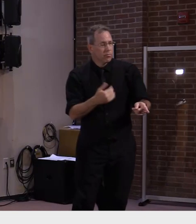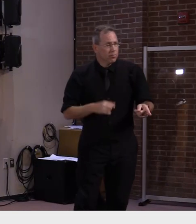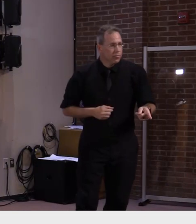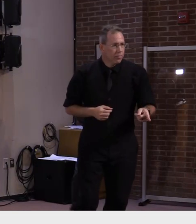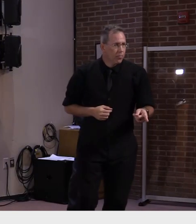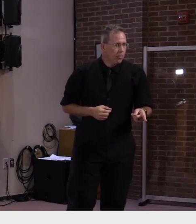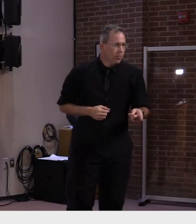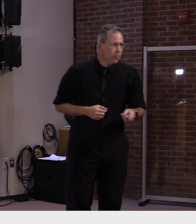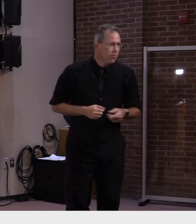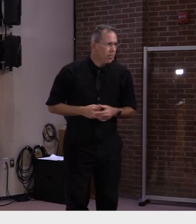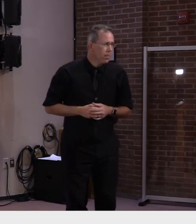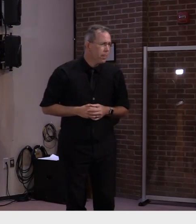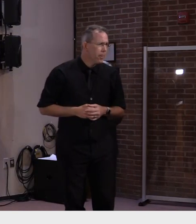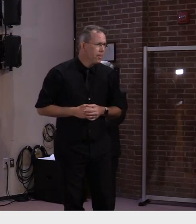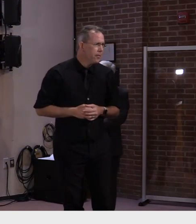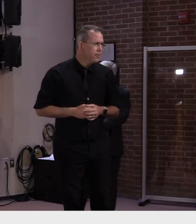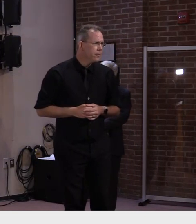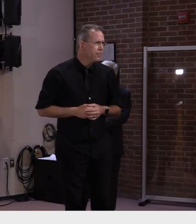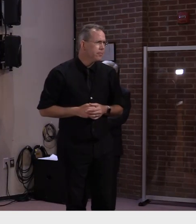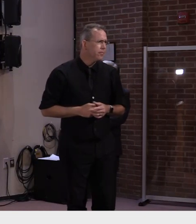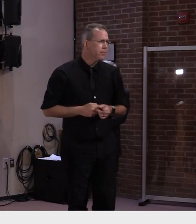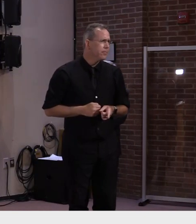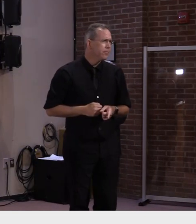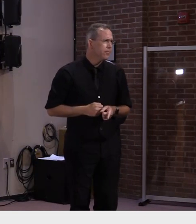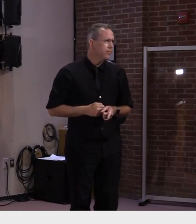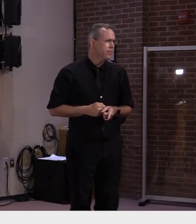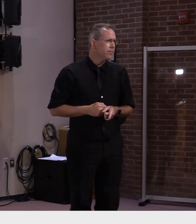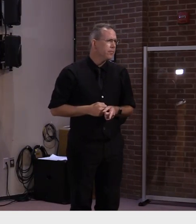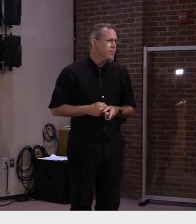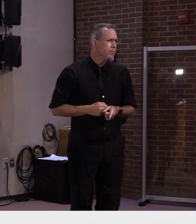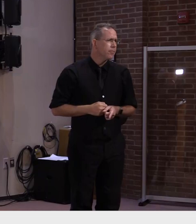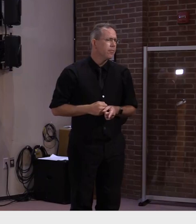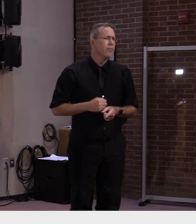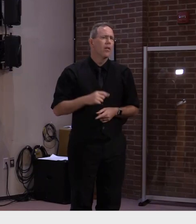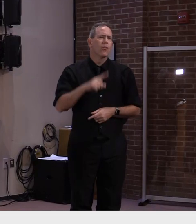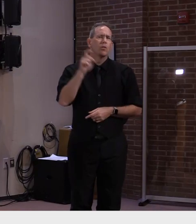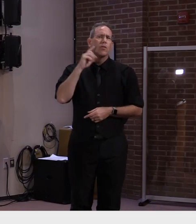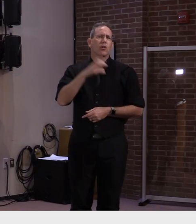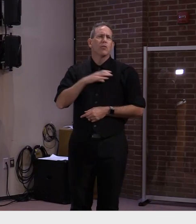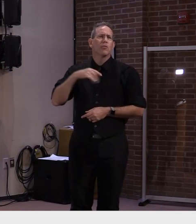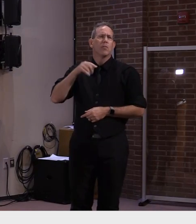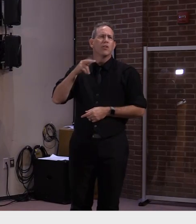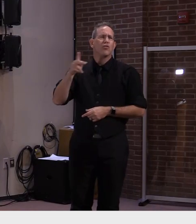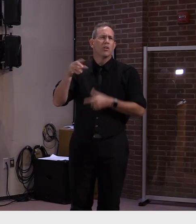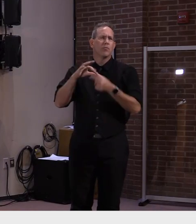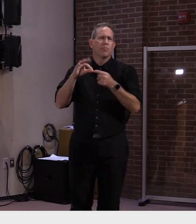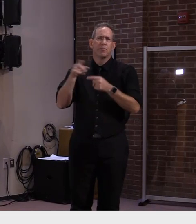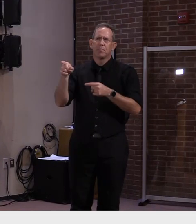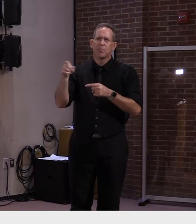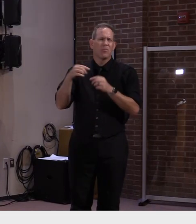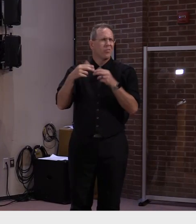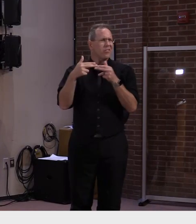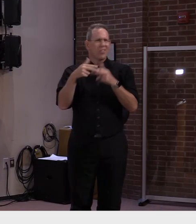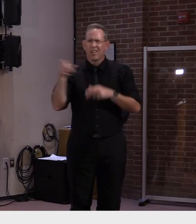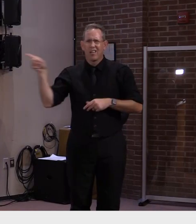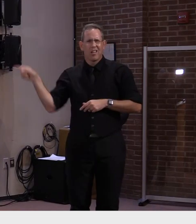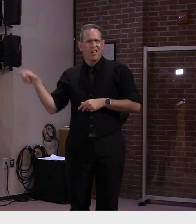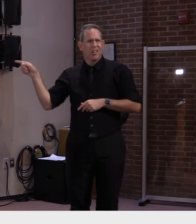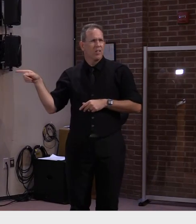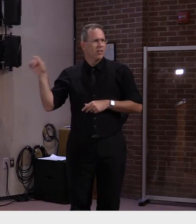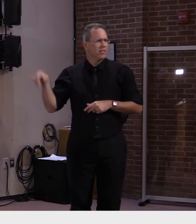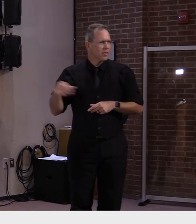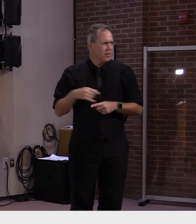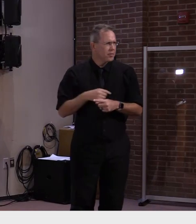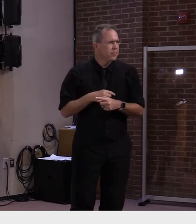Excellent. A question for Commissioner PCR. You indicated the pace of new vaccinations was increasing in last few